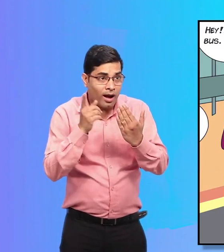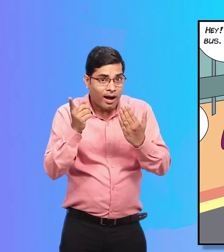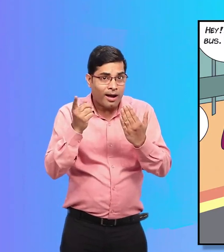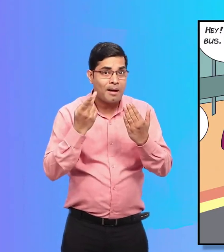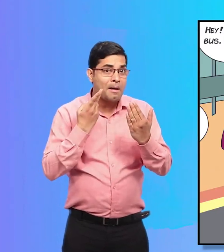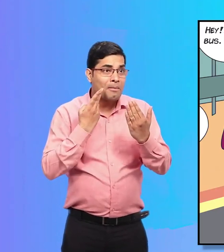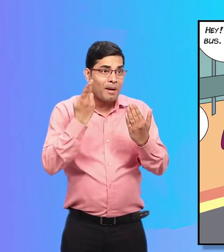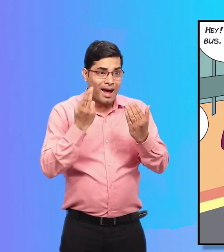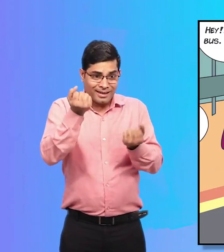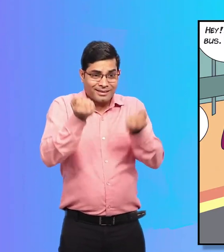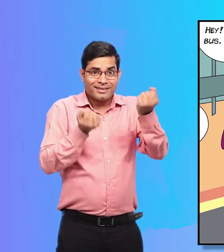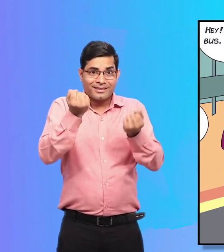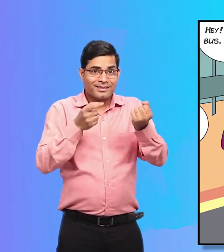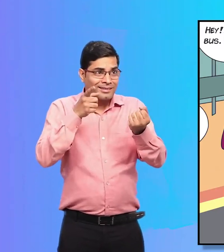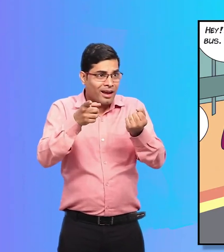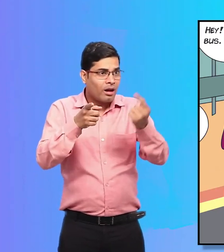She never uses the school bus.